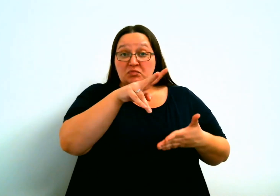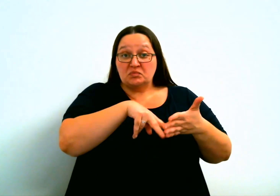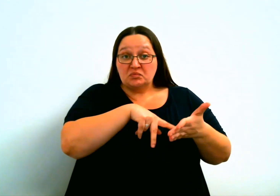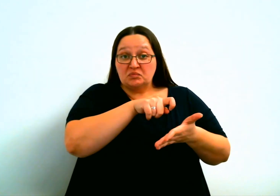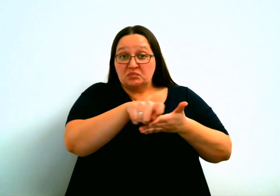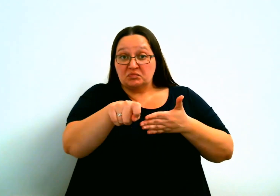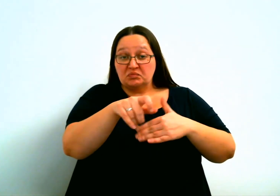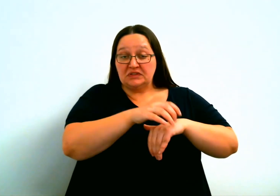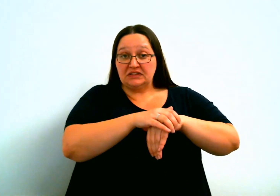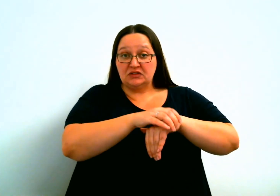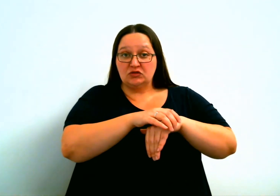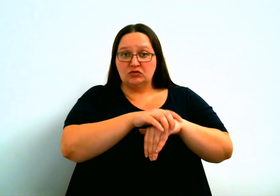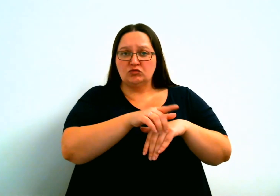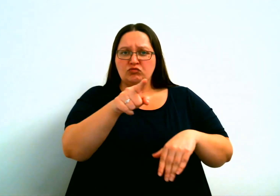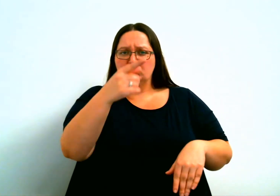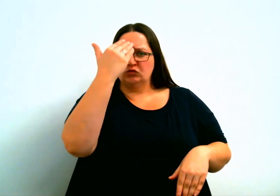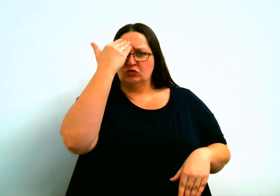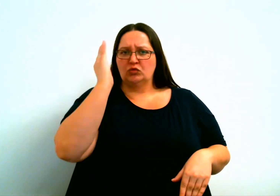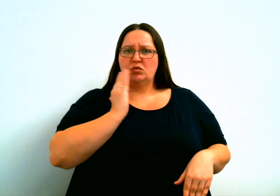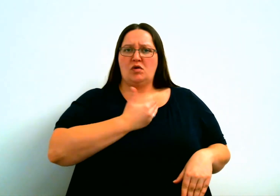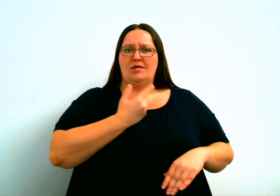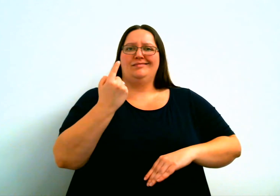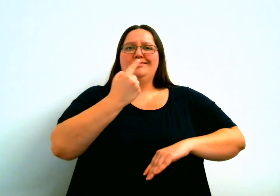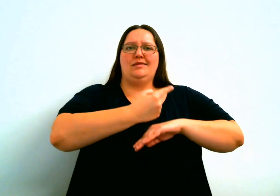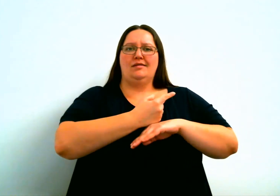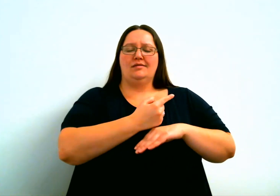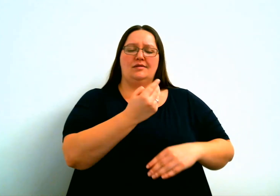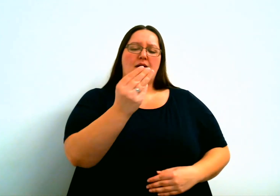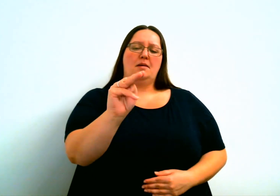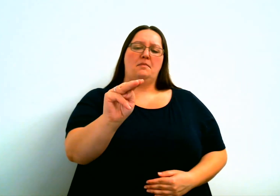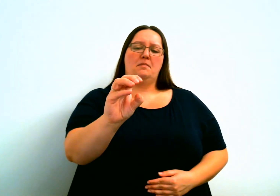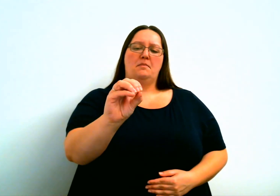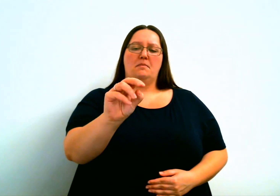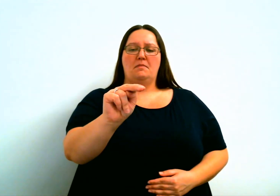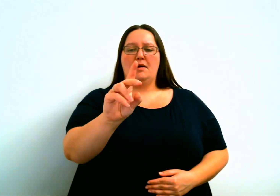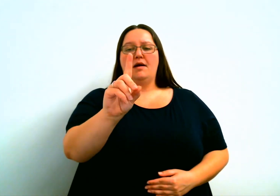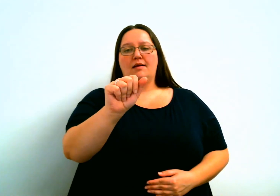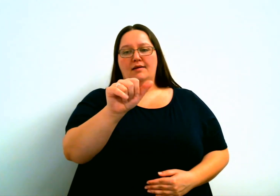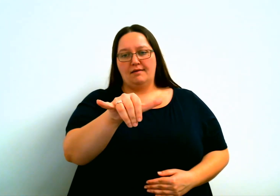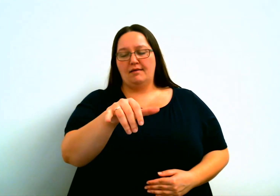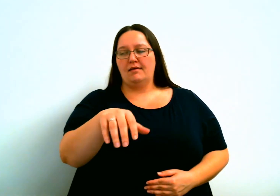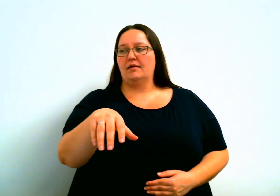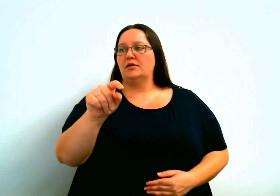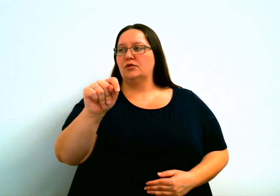If you read and write English, you know that our seven days of the week are Monday,